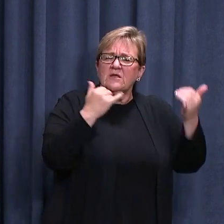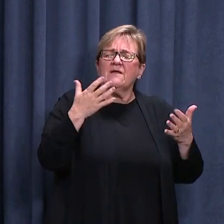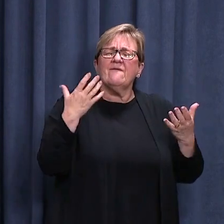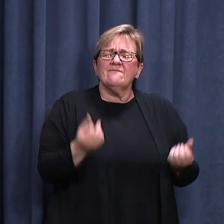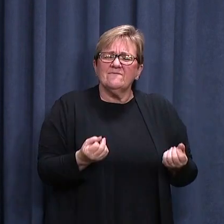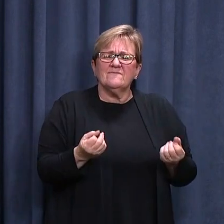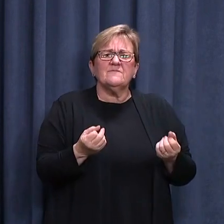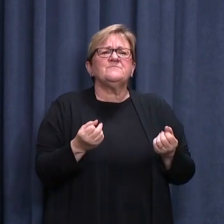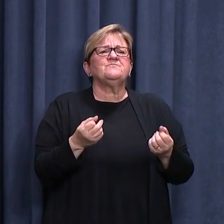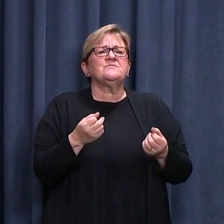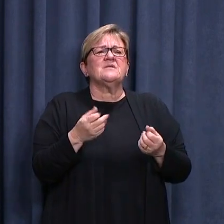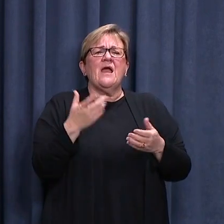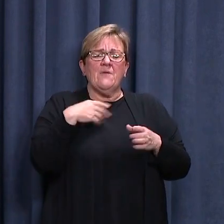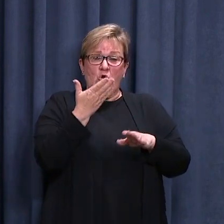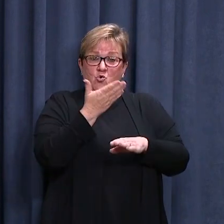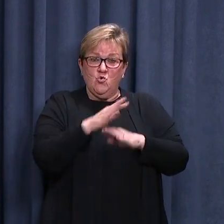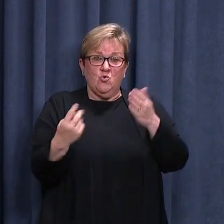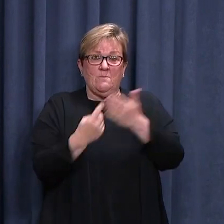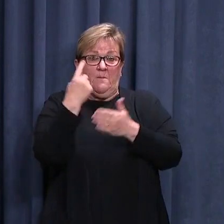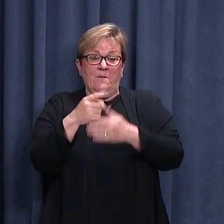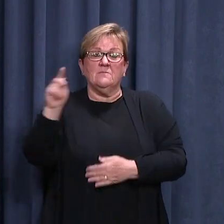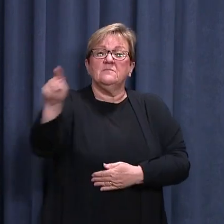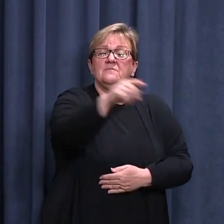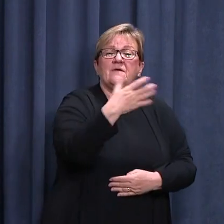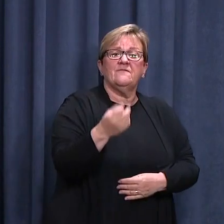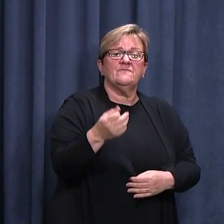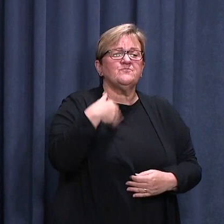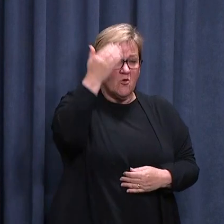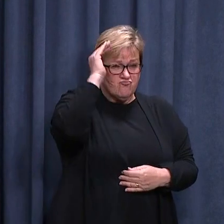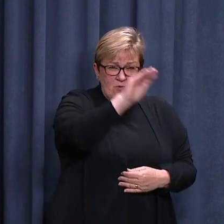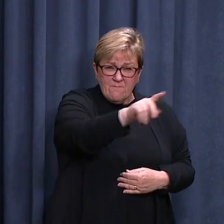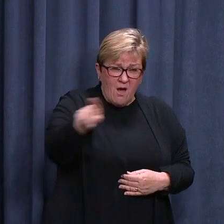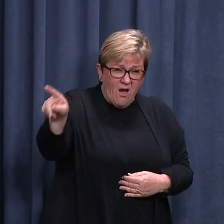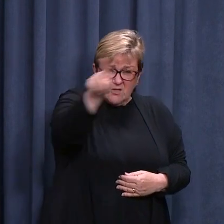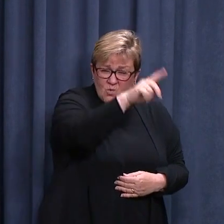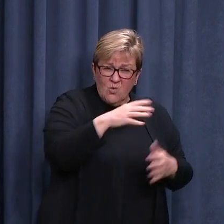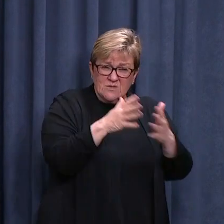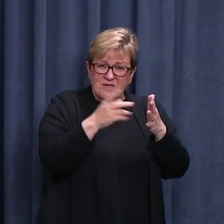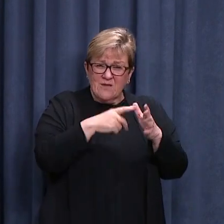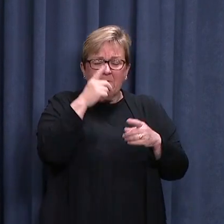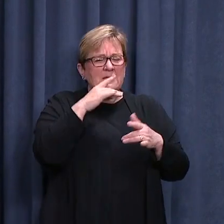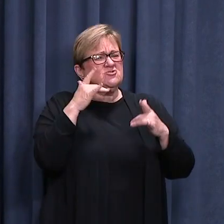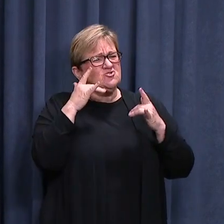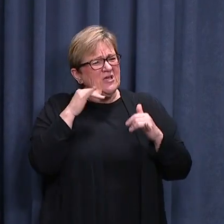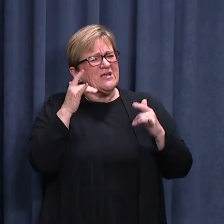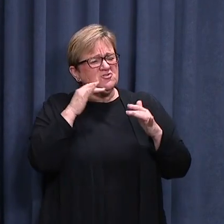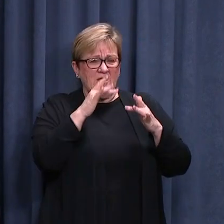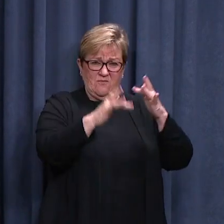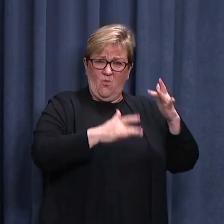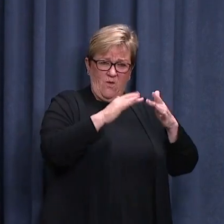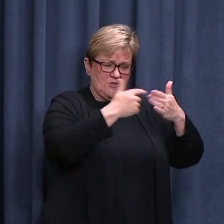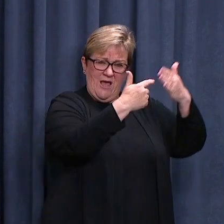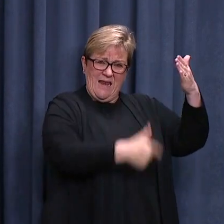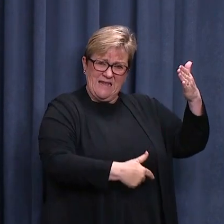and new exposure sites are added. I'd like to remind every West Australian to keep checking the exposure sites